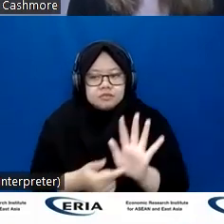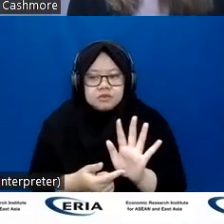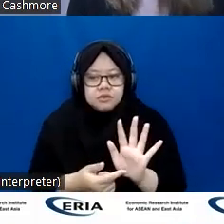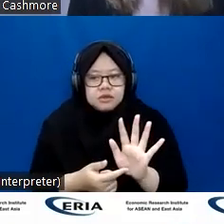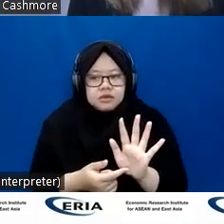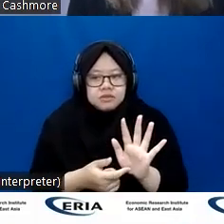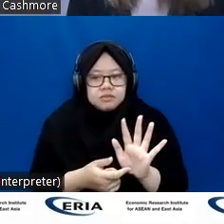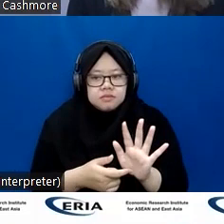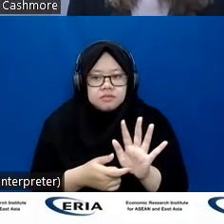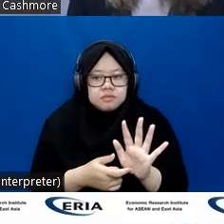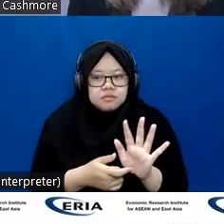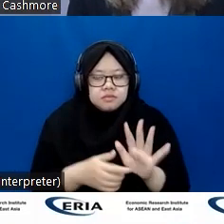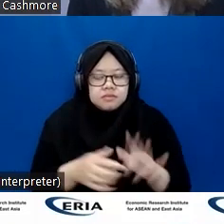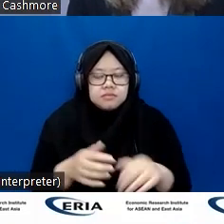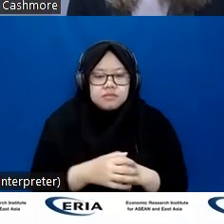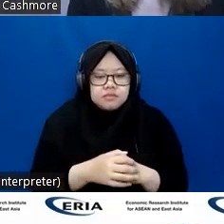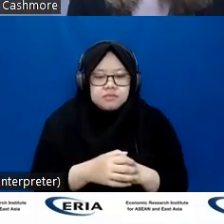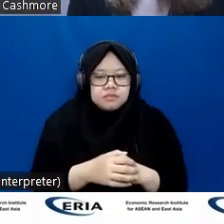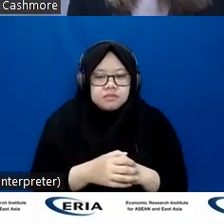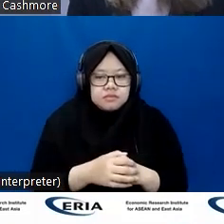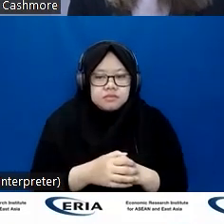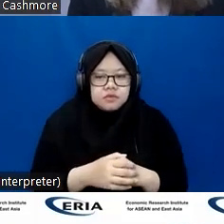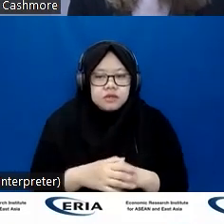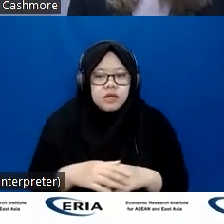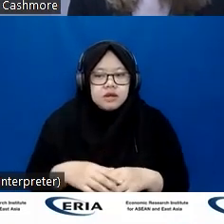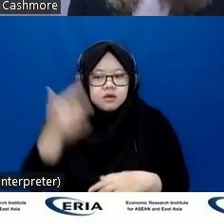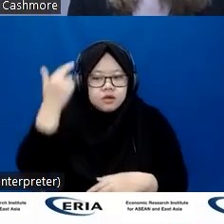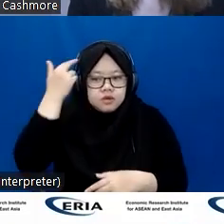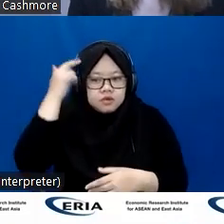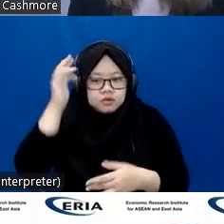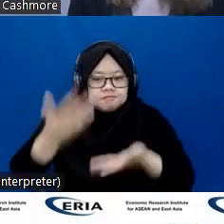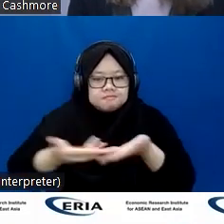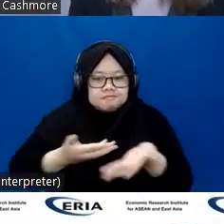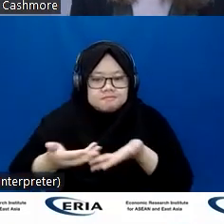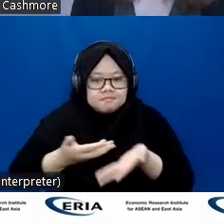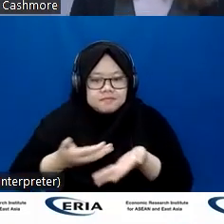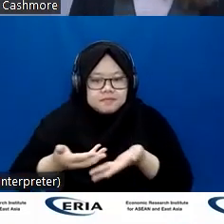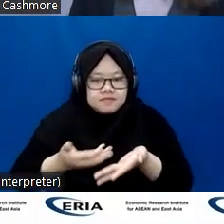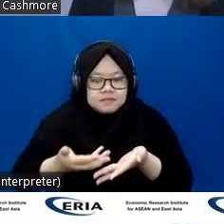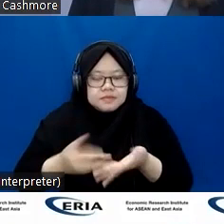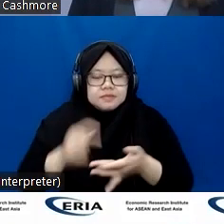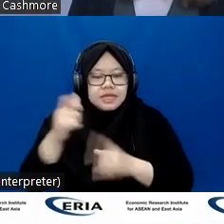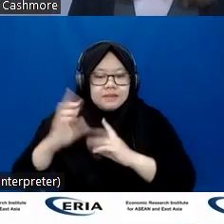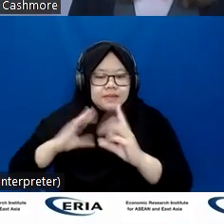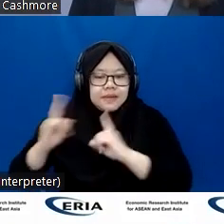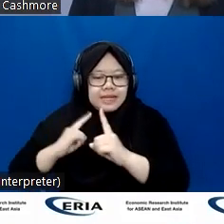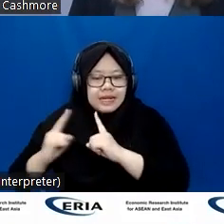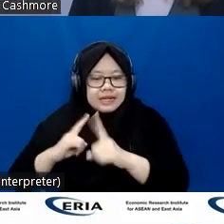software in order to control the robots and interact with the customers. There's, additionally, a social